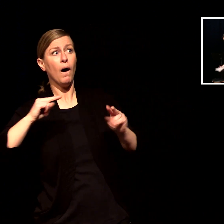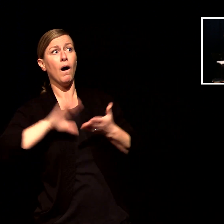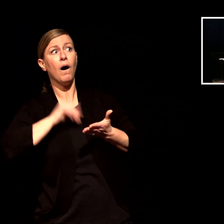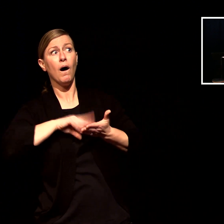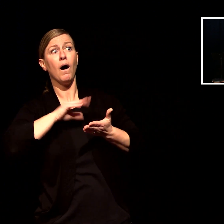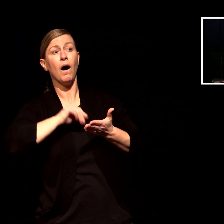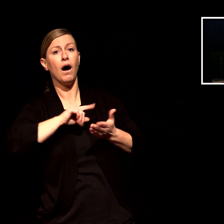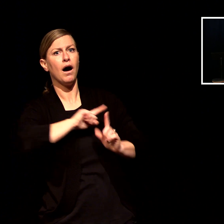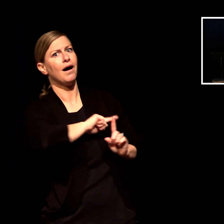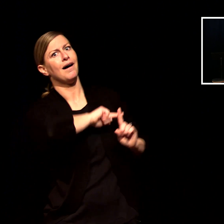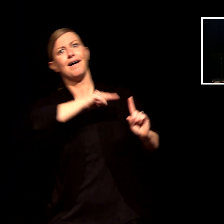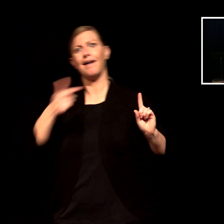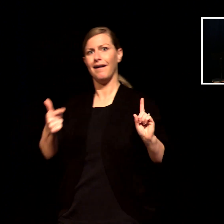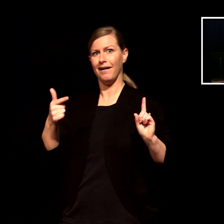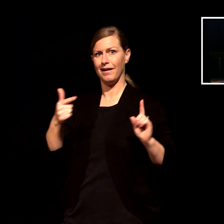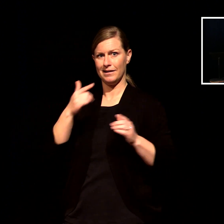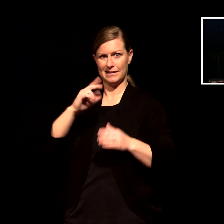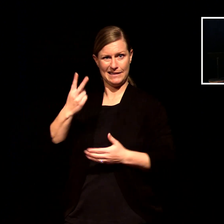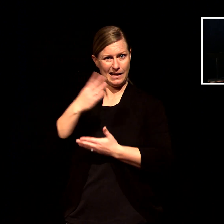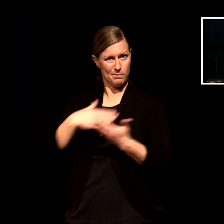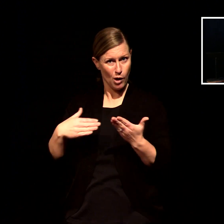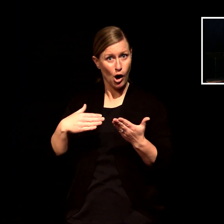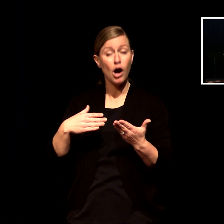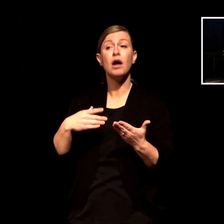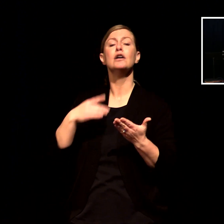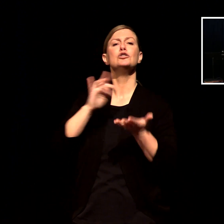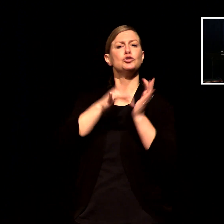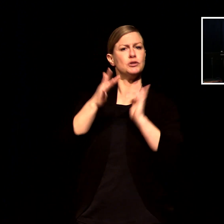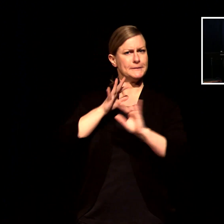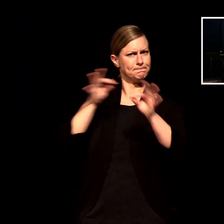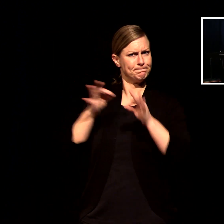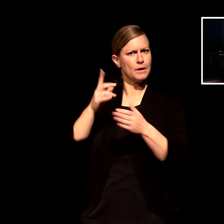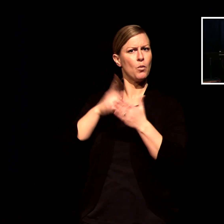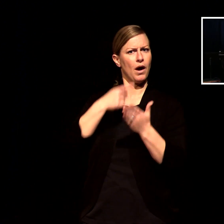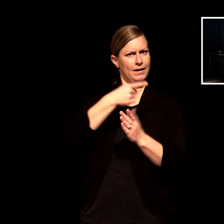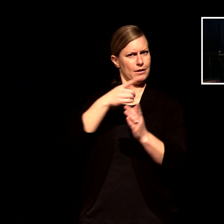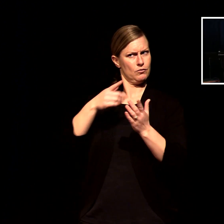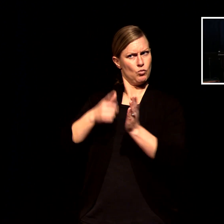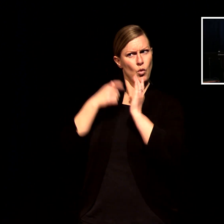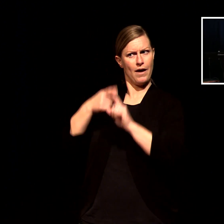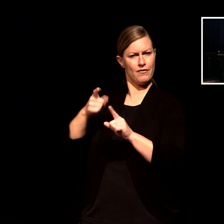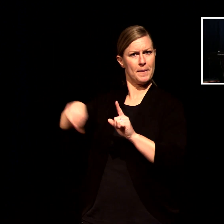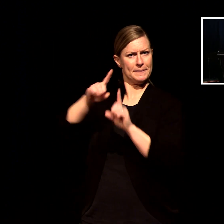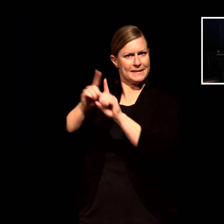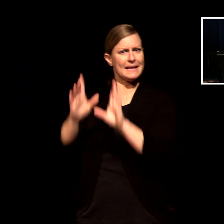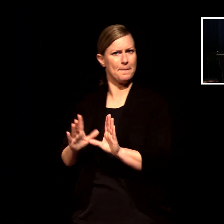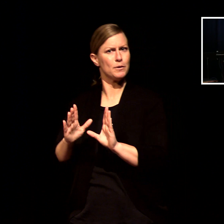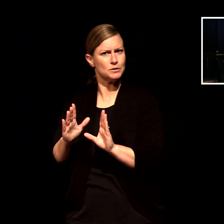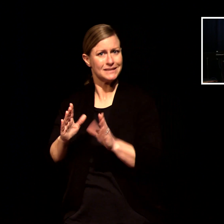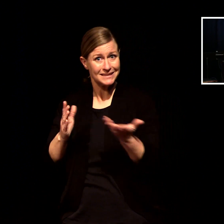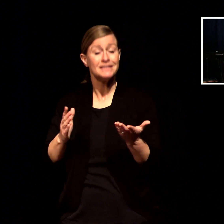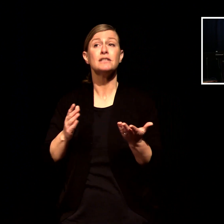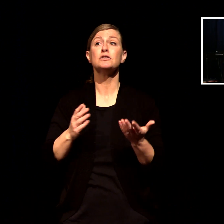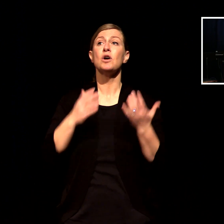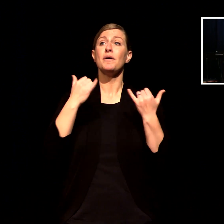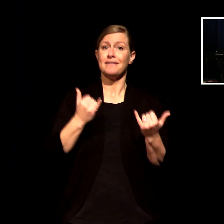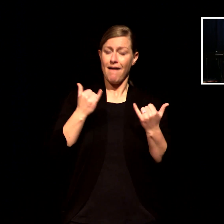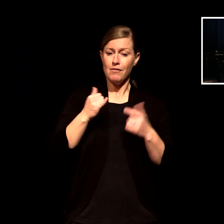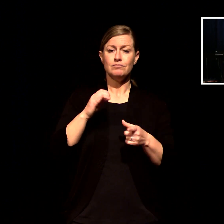if you have your bibles matthew 9 starting in verse 35 this should be a familiar verse since i just read it in chapter 4 jesus traveled